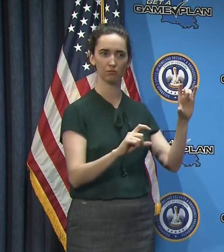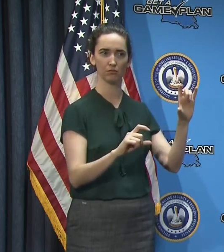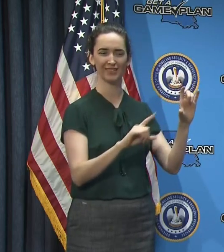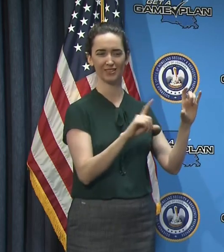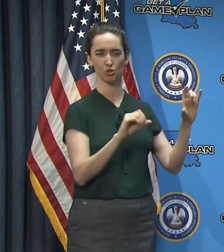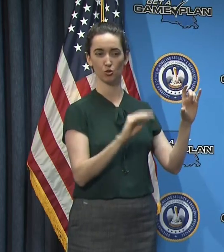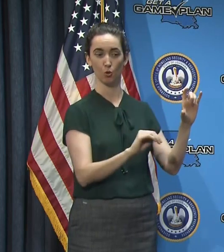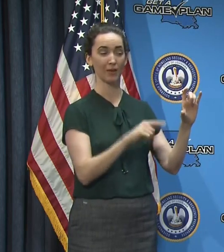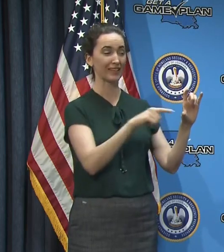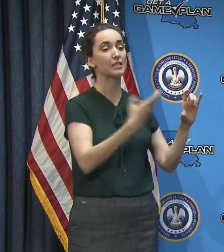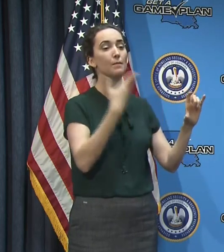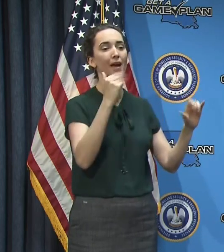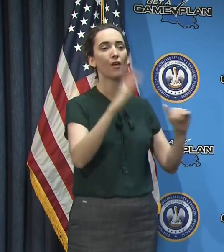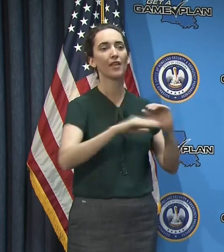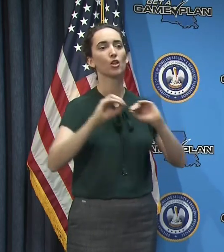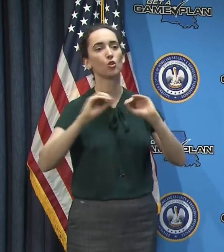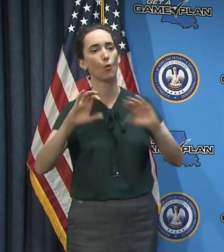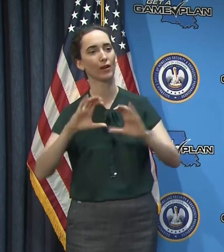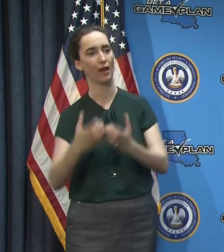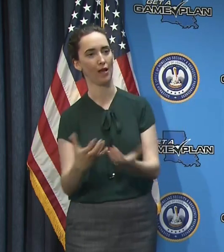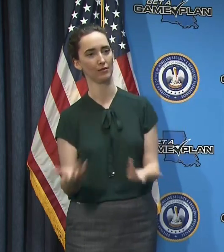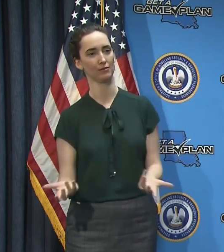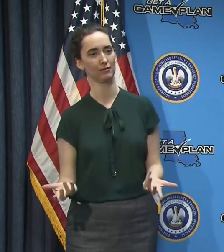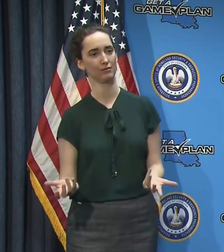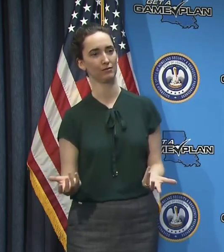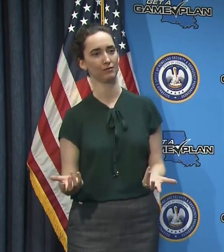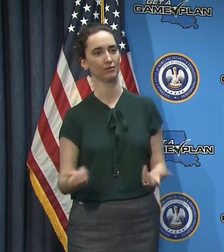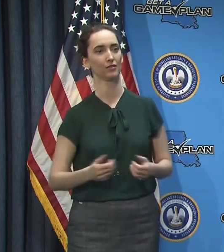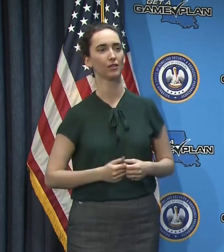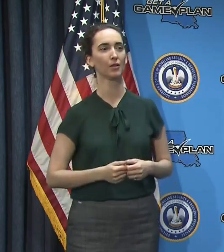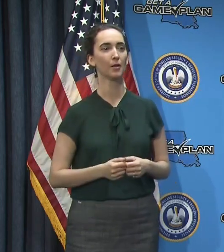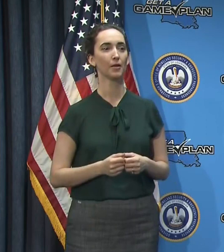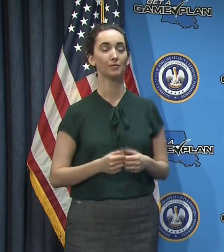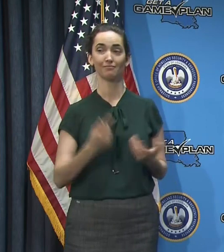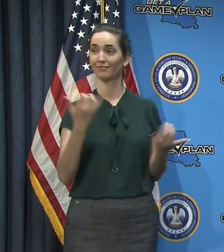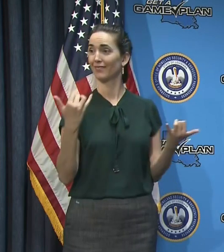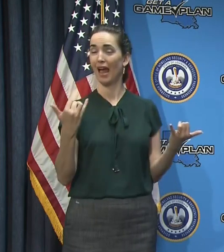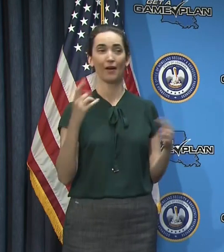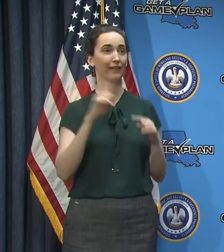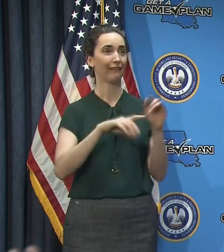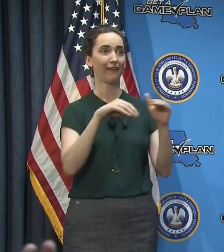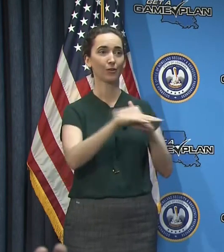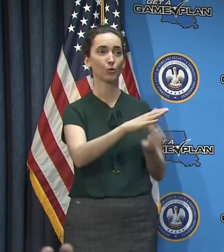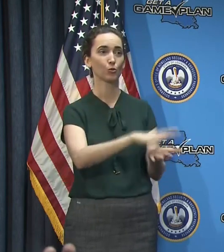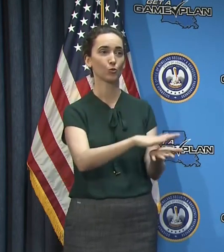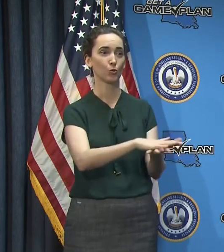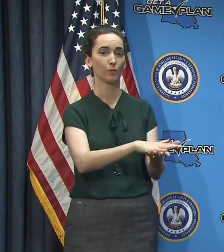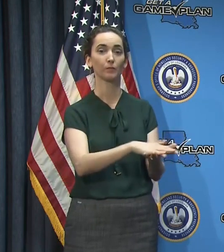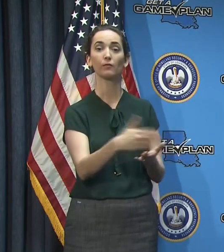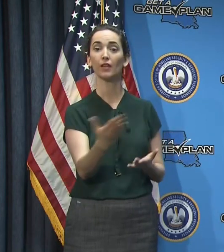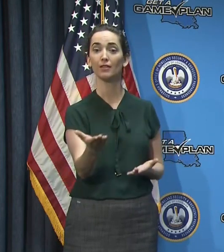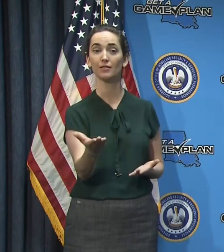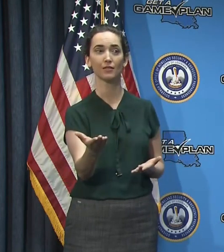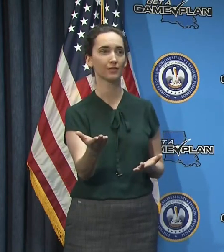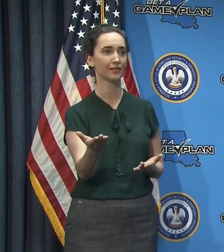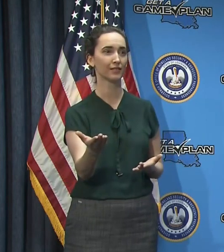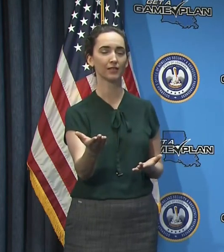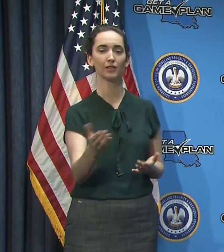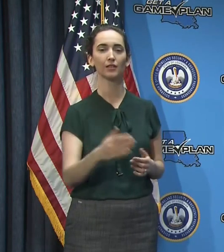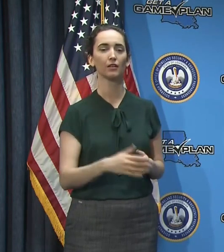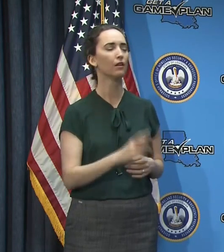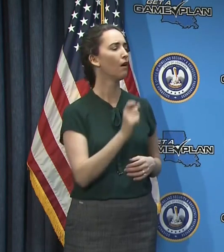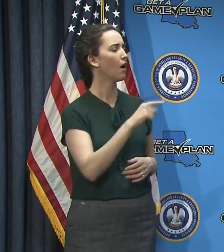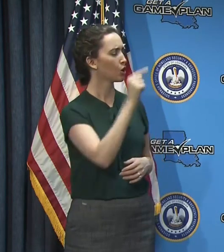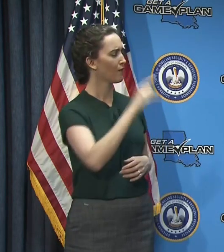uh, any class, uh, experience during this time that we're not going to be in school. Yes, sir. Governor, we're